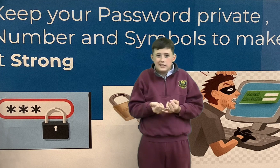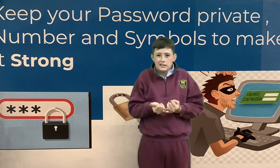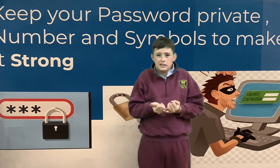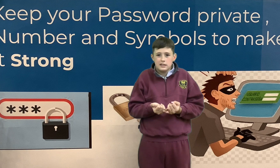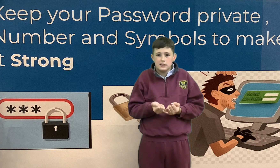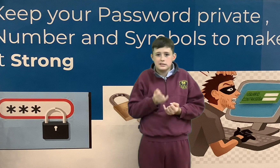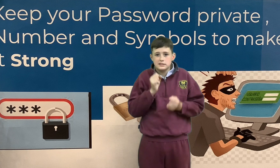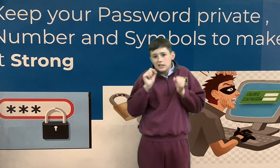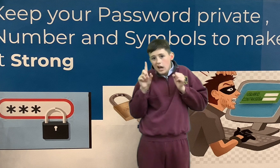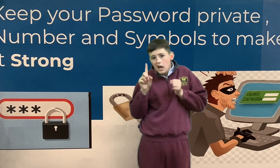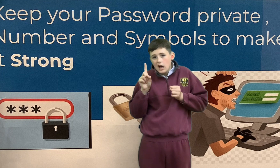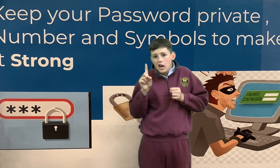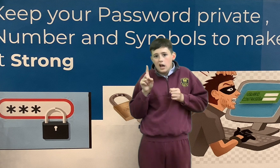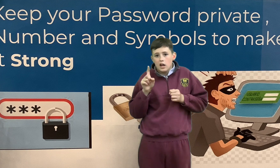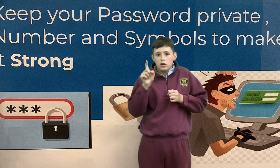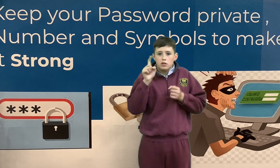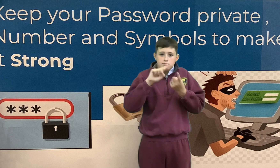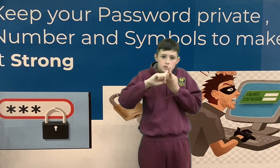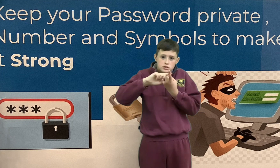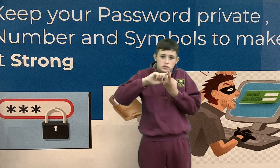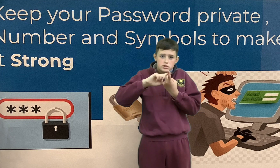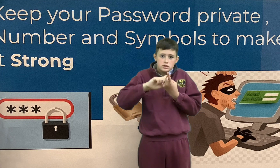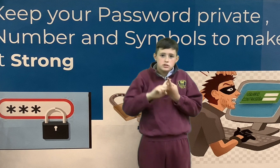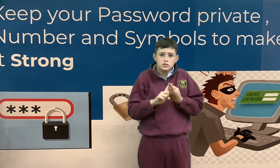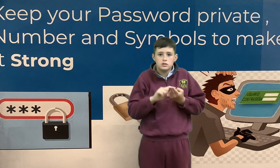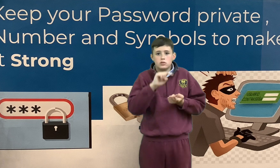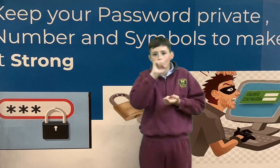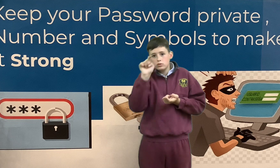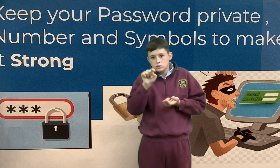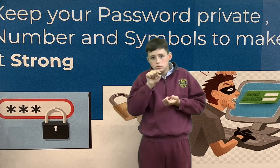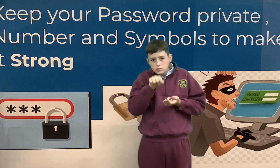star plus crossing rock.